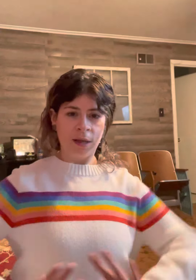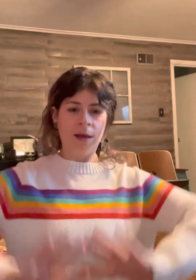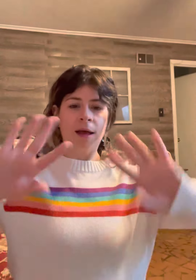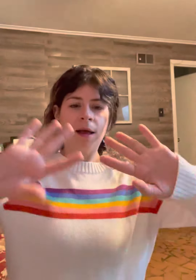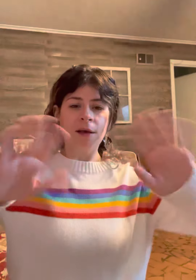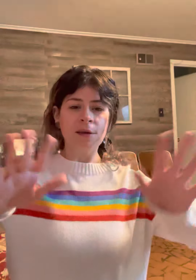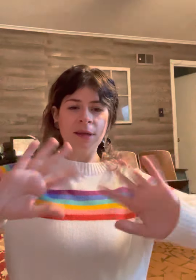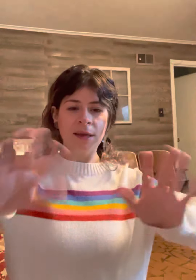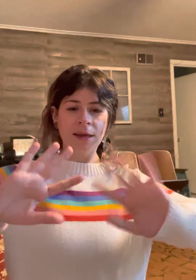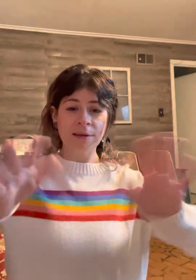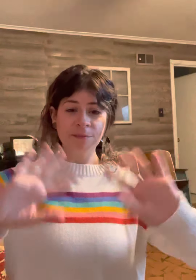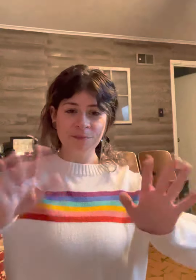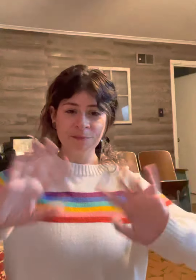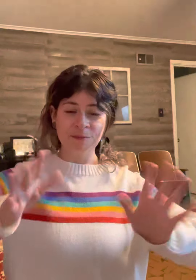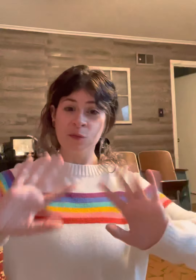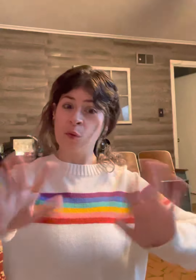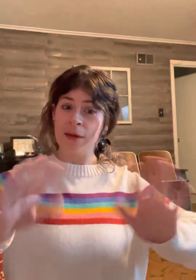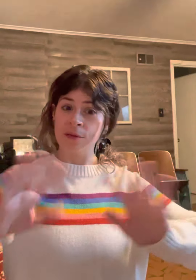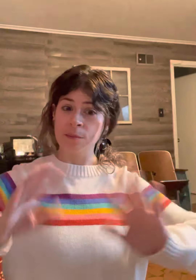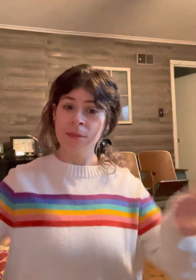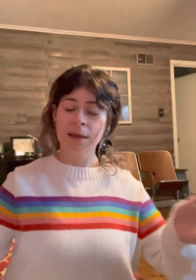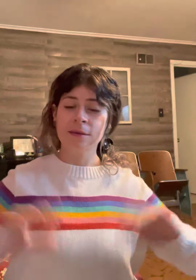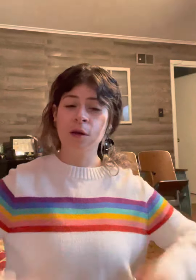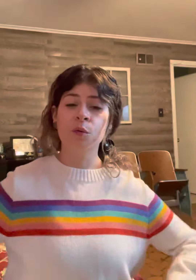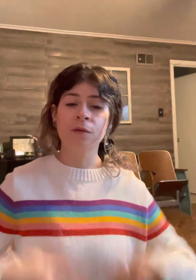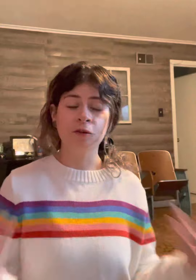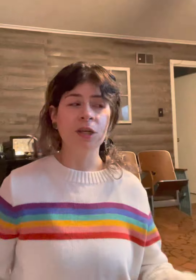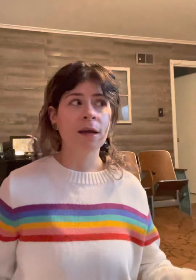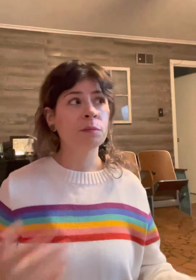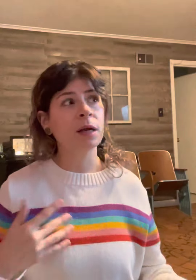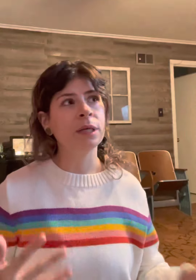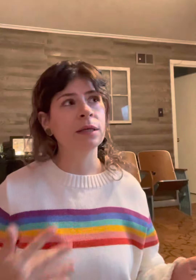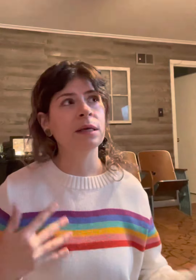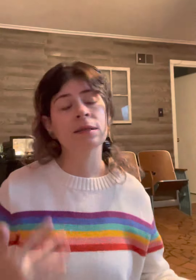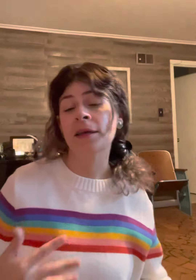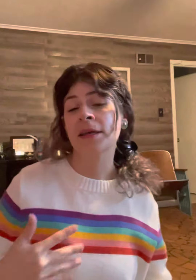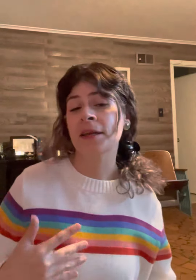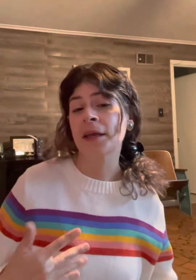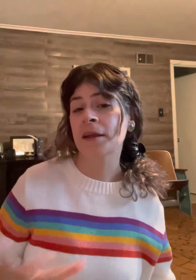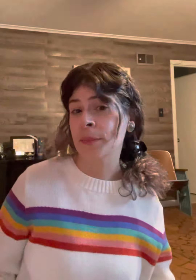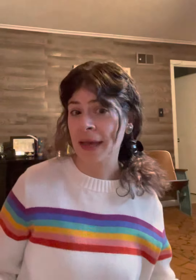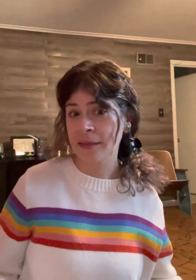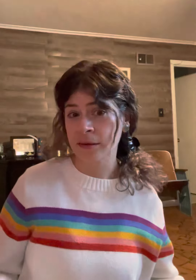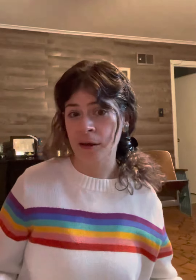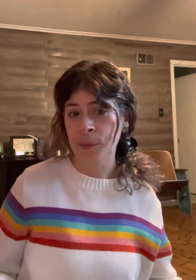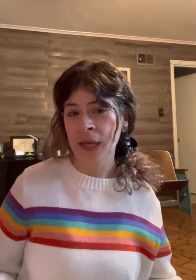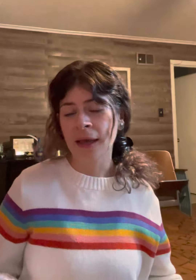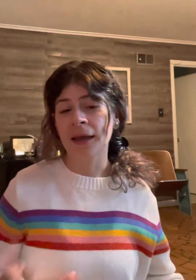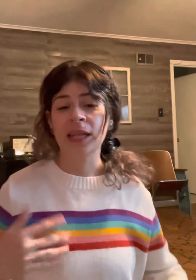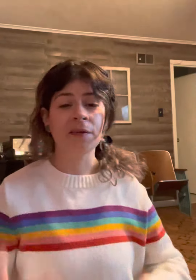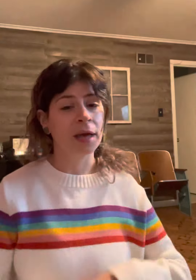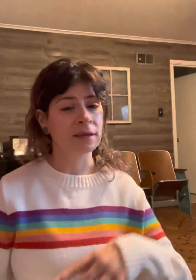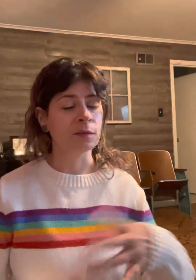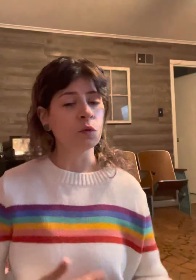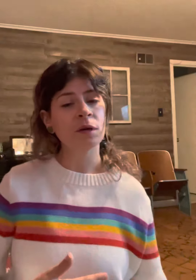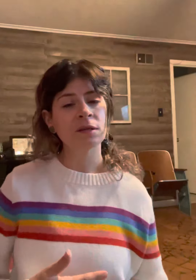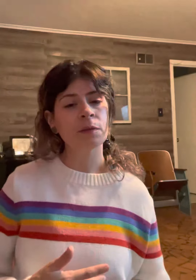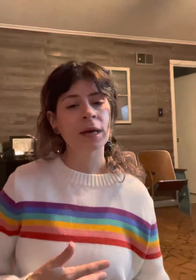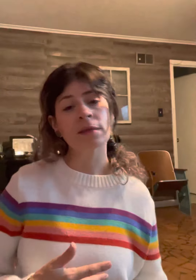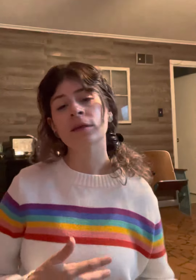all done, and wave them. So if your child might be, let's say, getting out of the bathtub and they've had some toys in the bathtub,